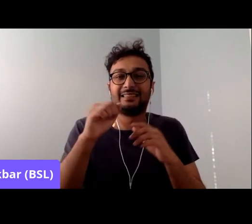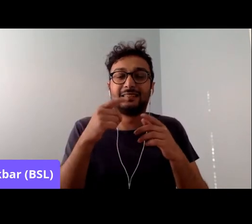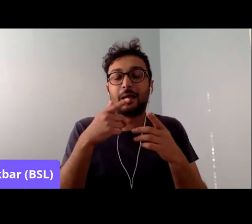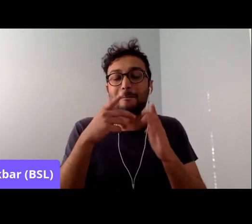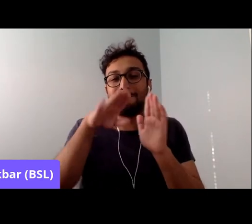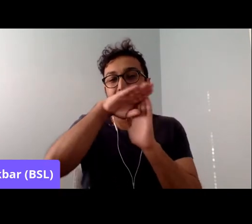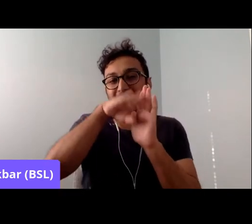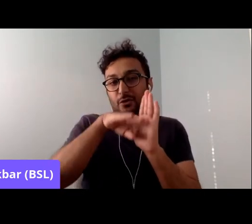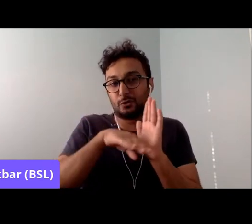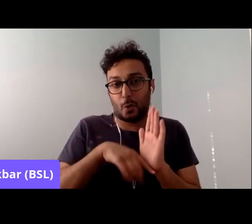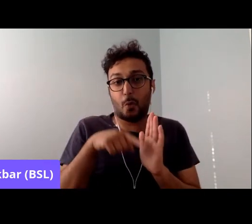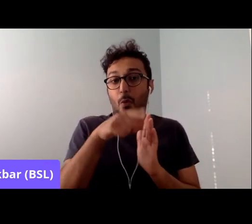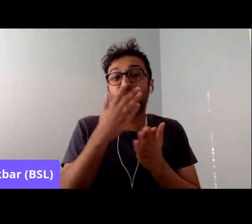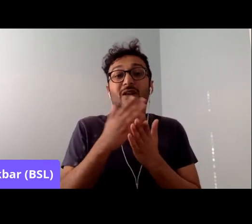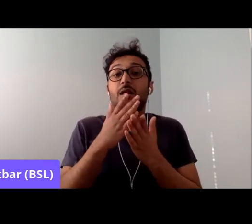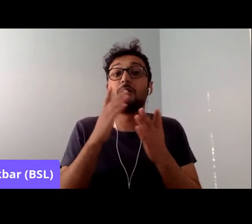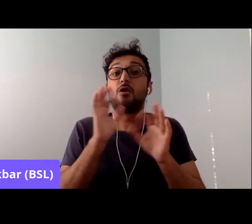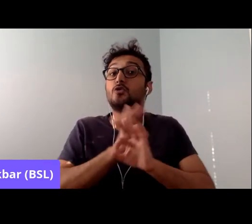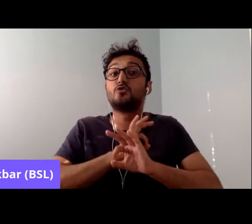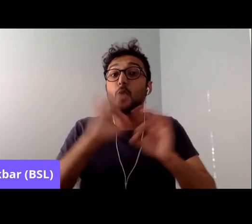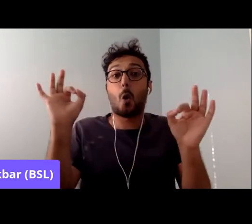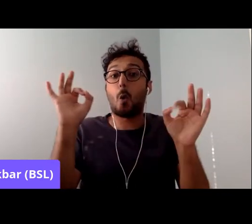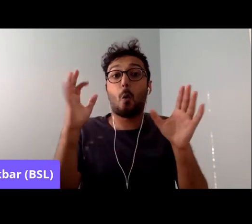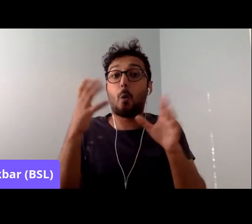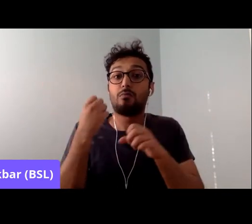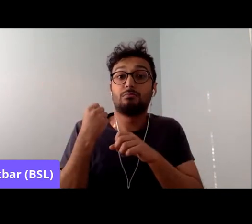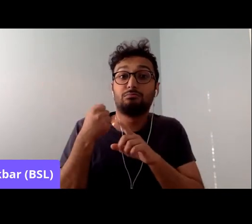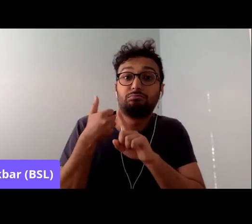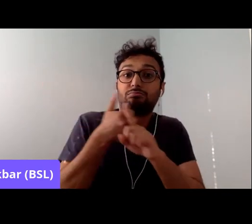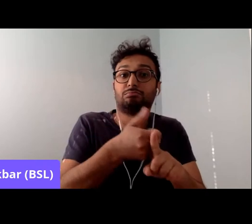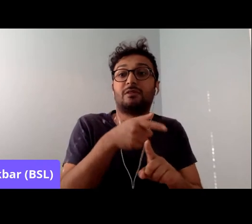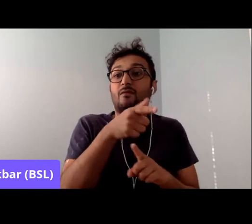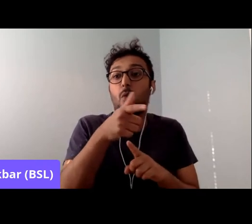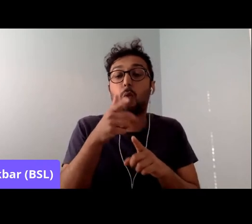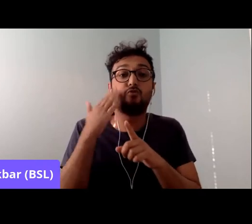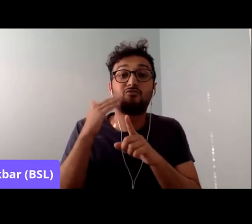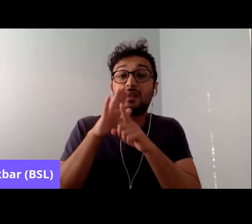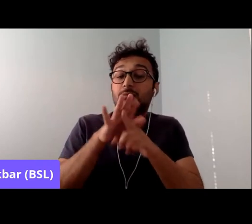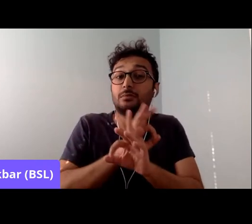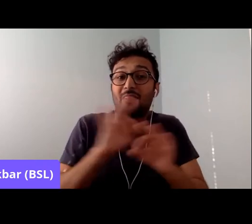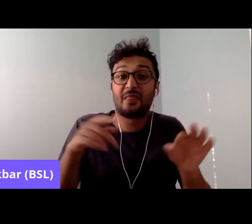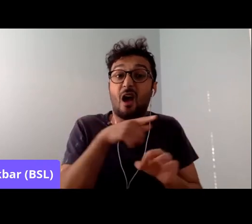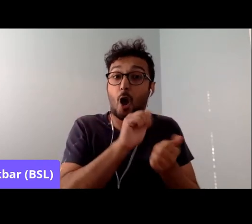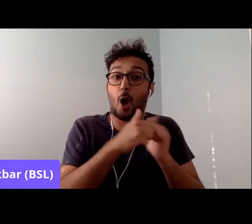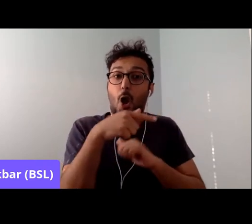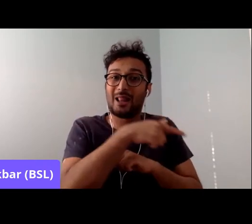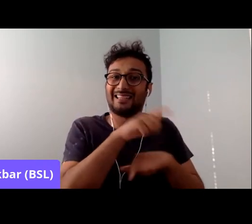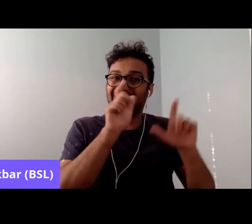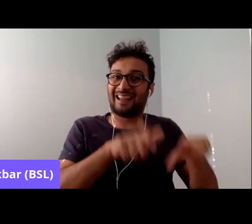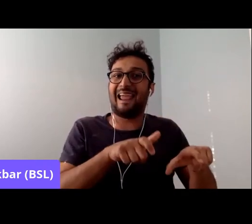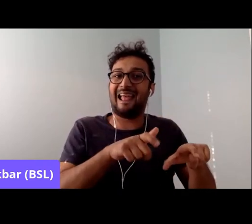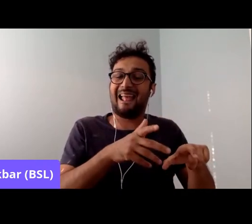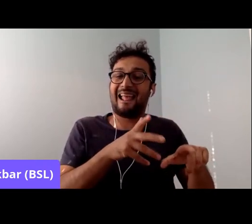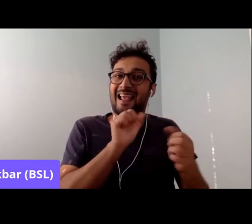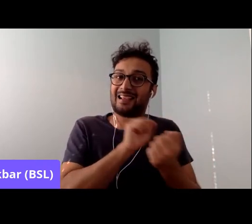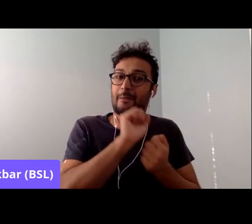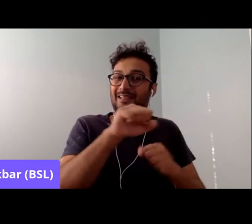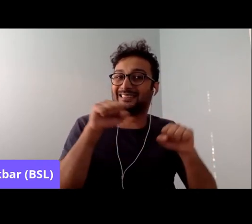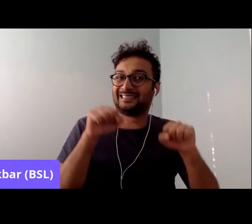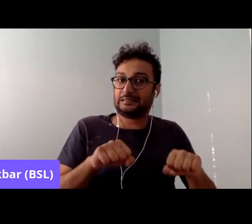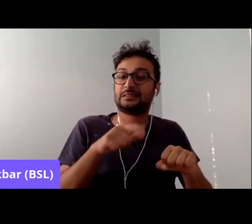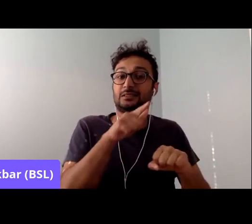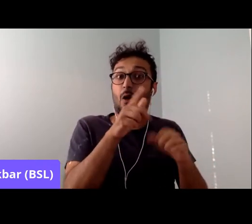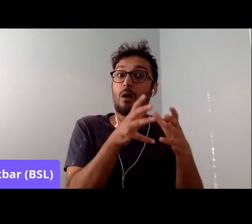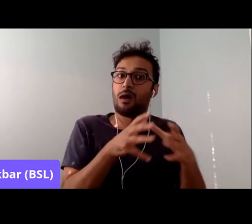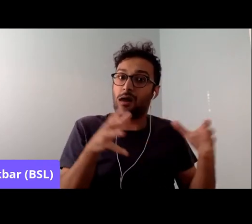to race him in that campaign, my colleague kept his seat and the campaign increased his majority. But he wasn't in Parliament